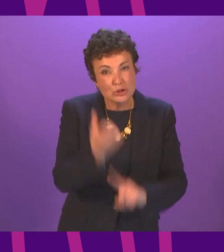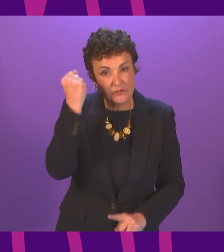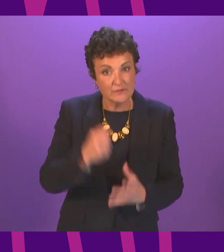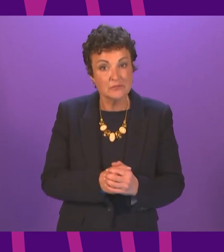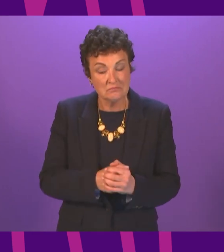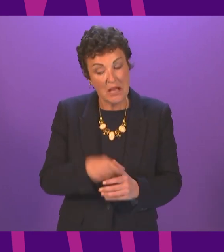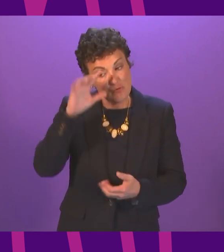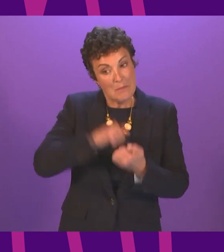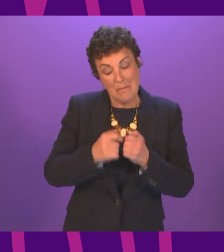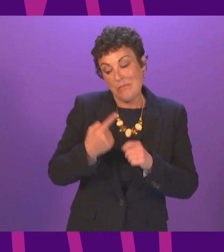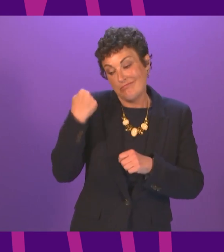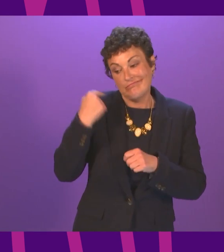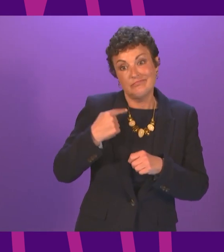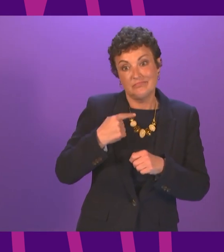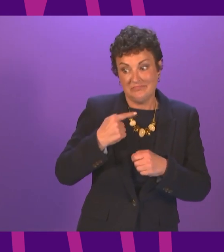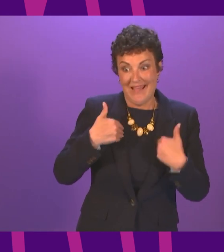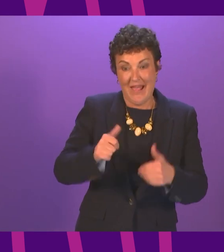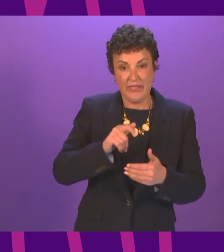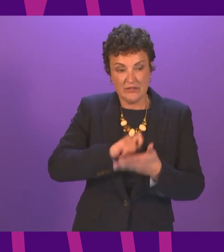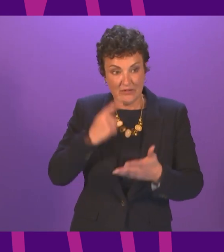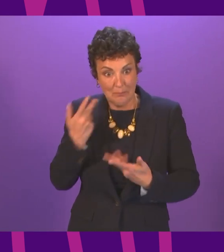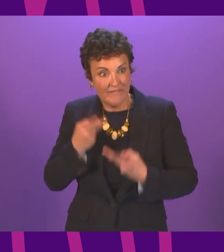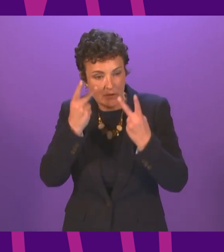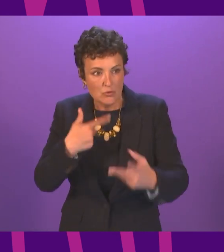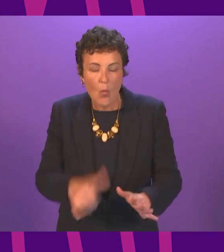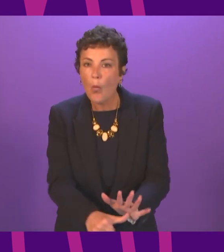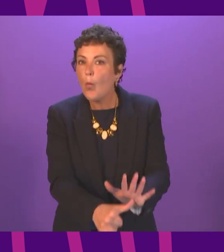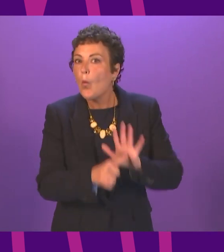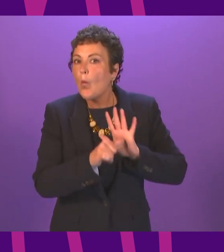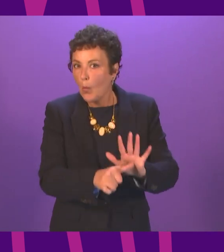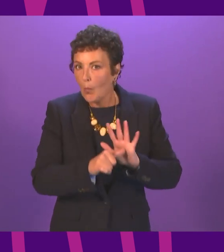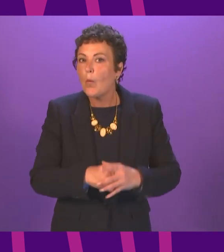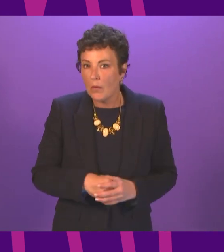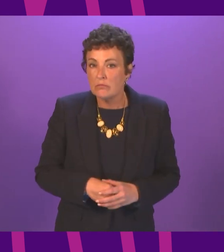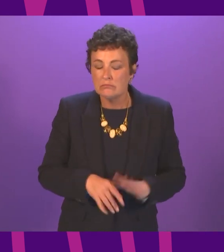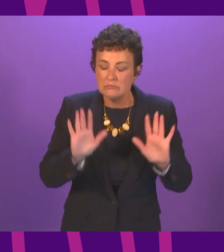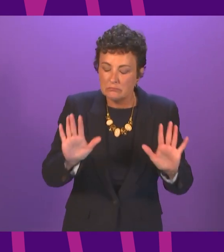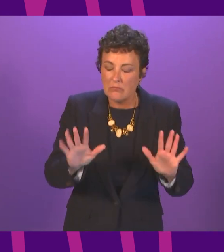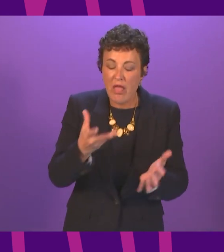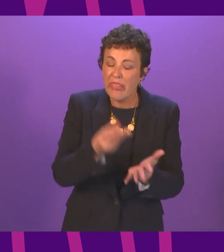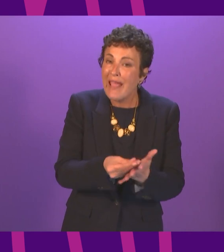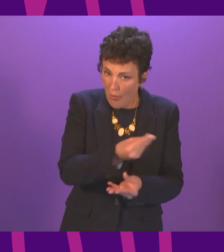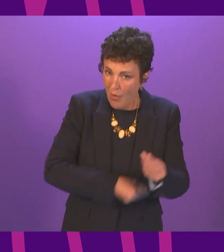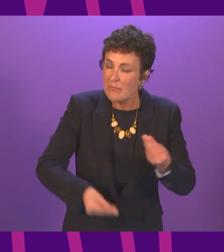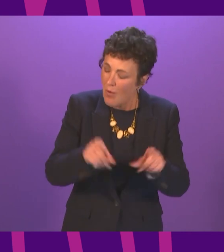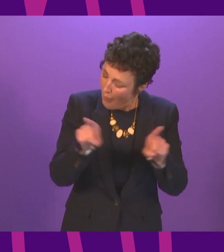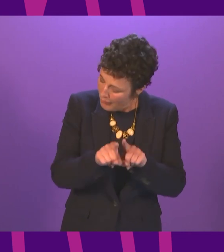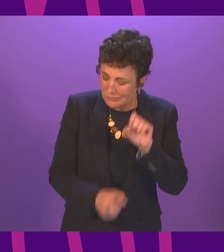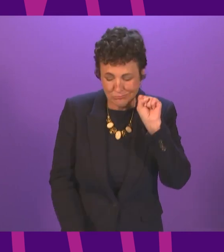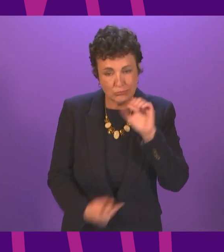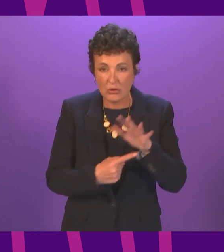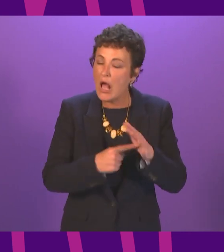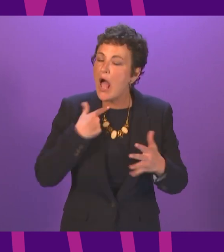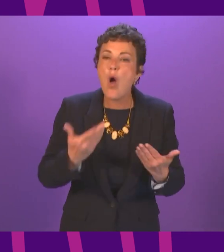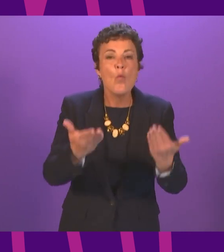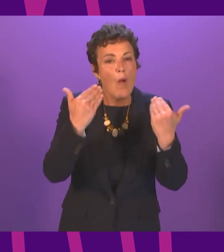health that she visited and was genuinely hugely impressed by what she saw the economy matters and I welcome the creation